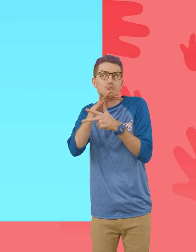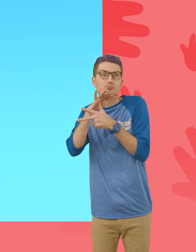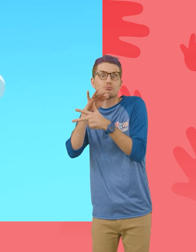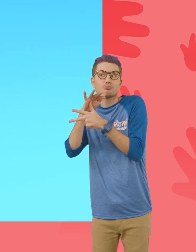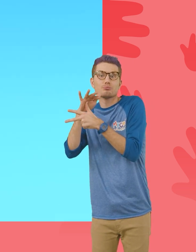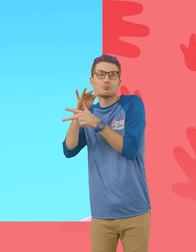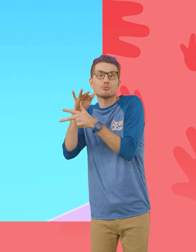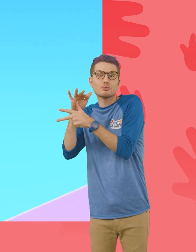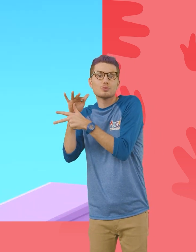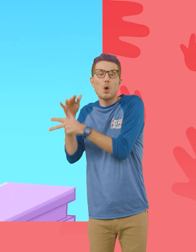There they are!